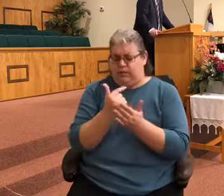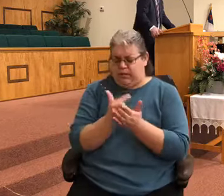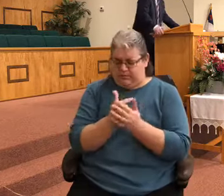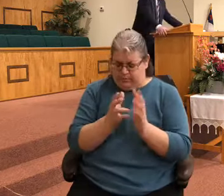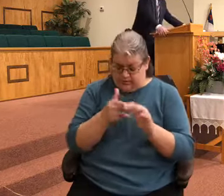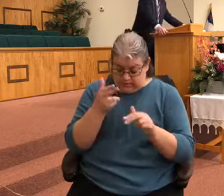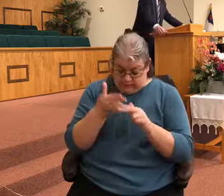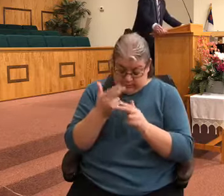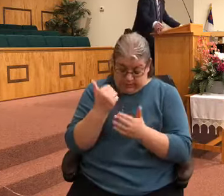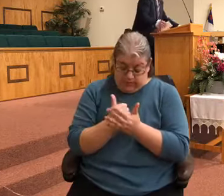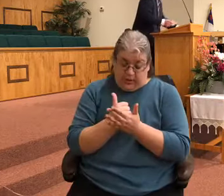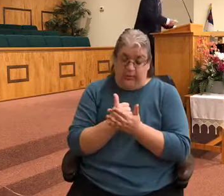amen amen